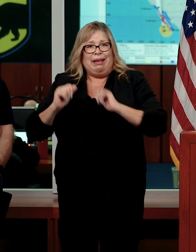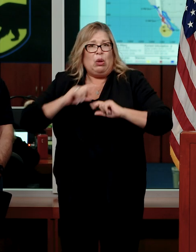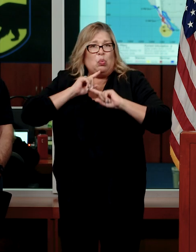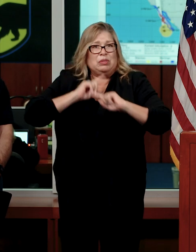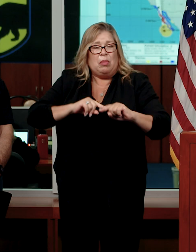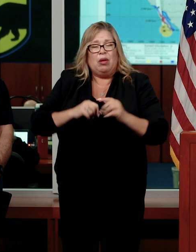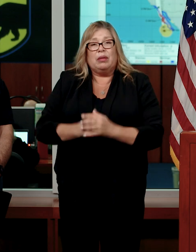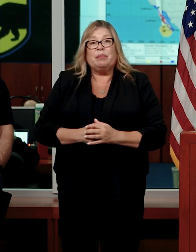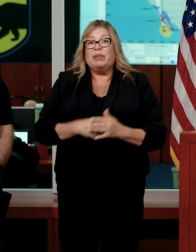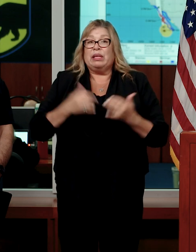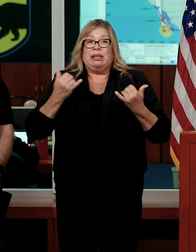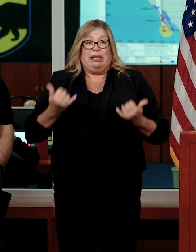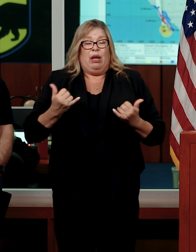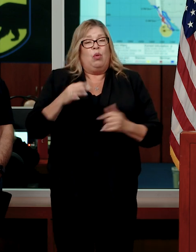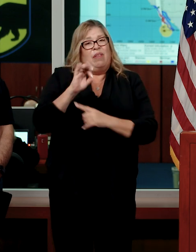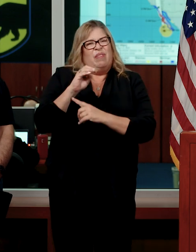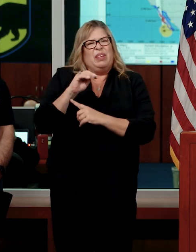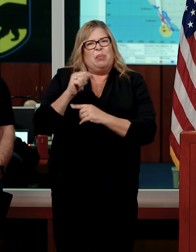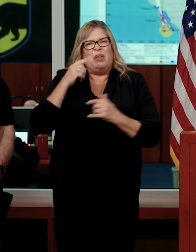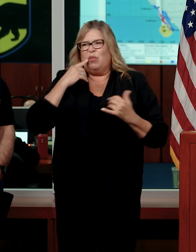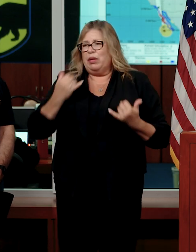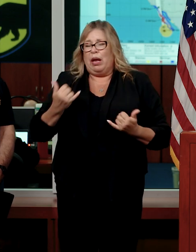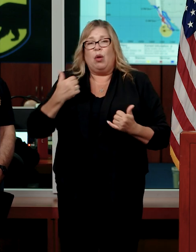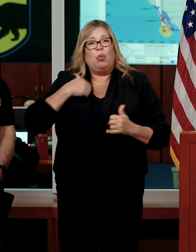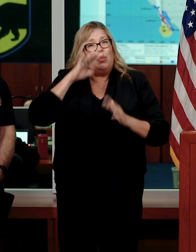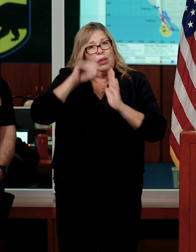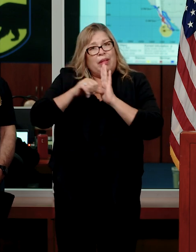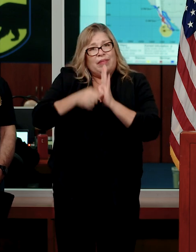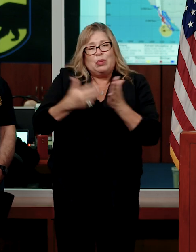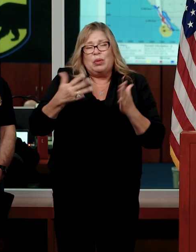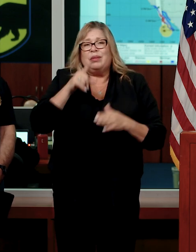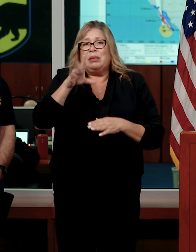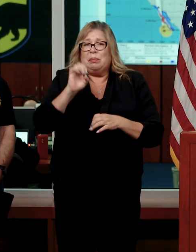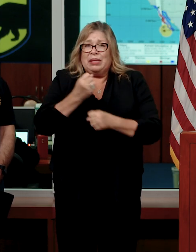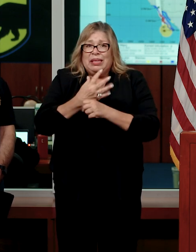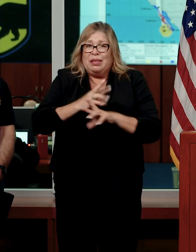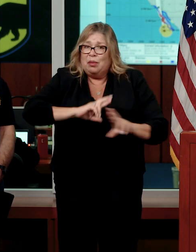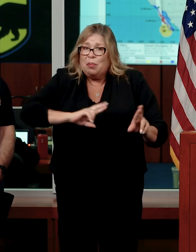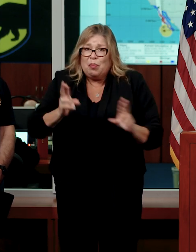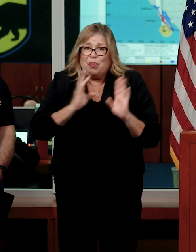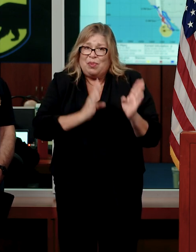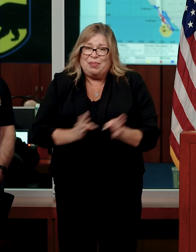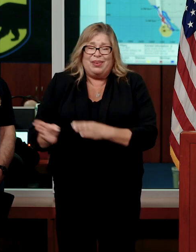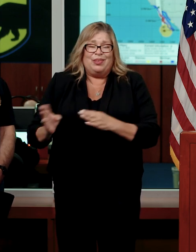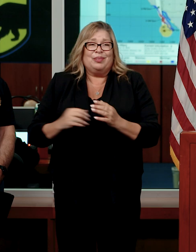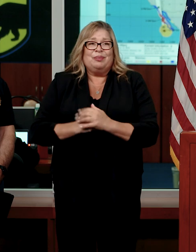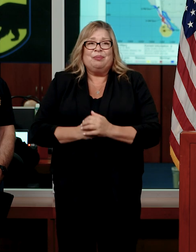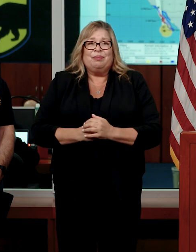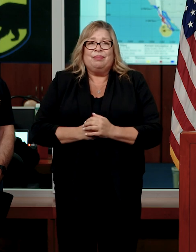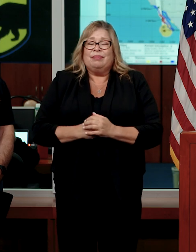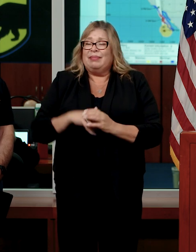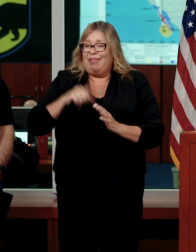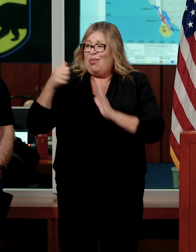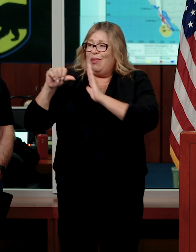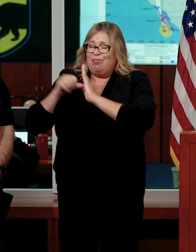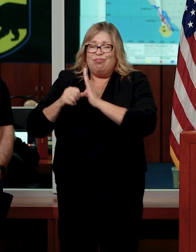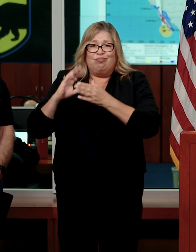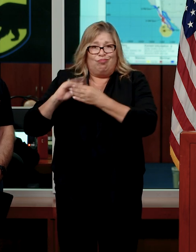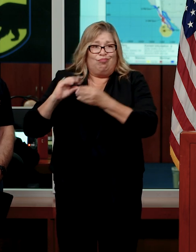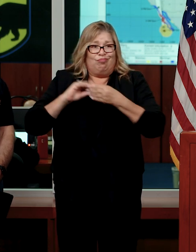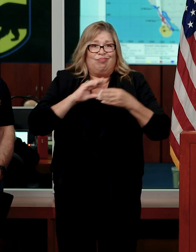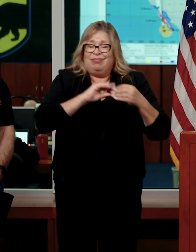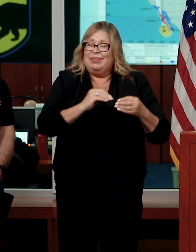stage, we're going to emphasize on preparedness. We've heard it, yet you're not able to